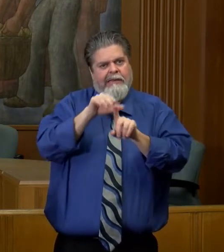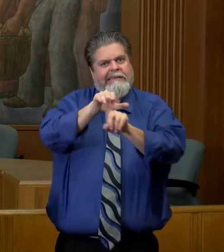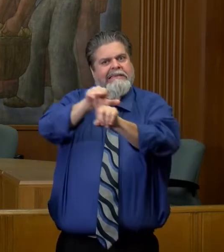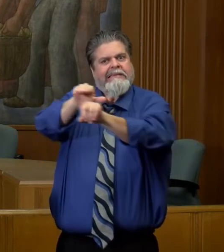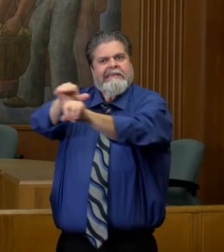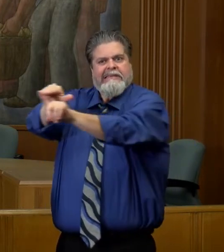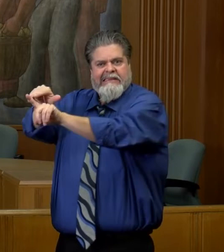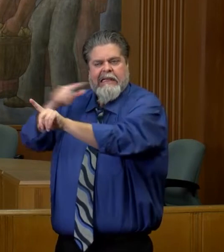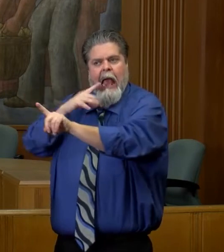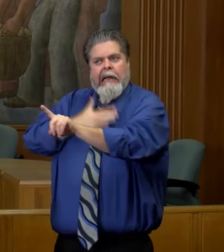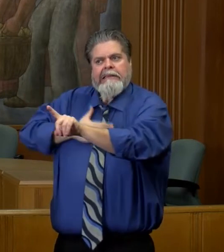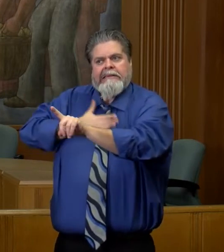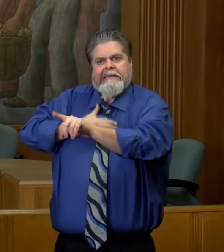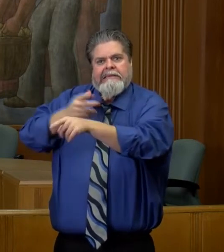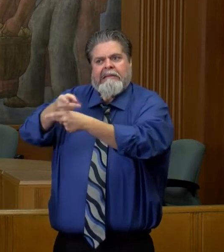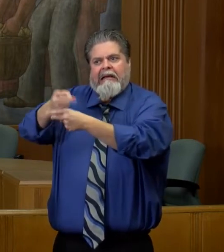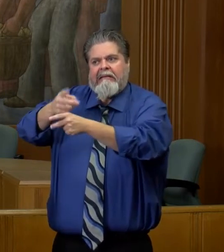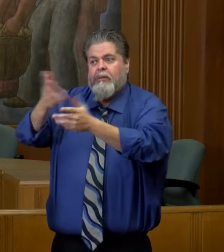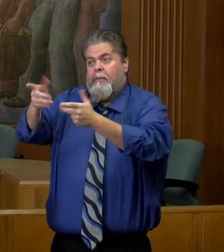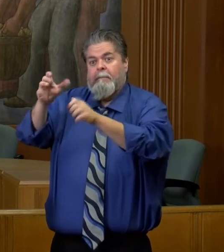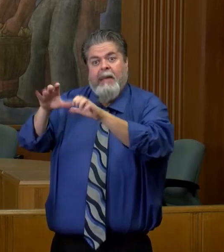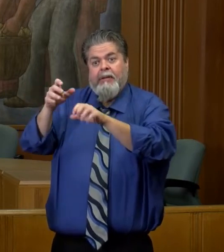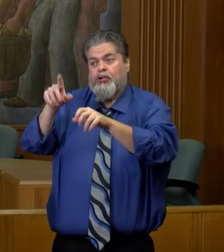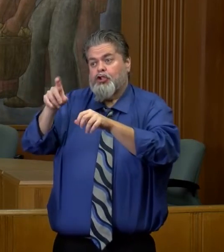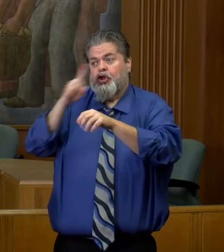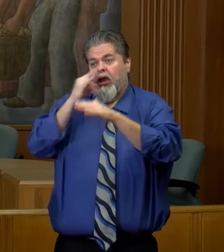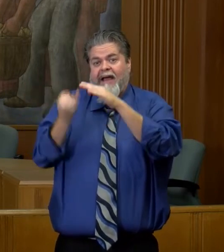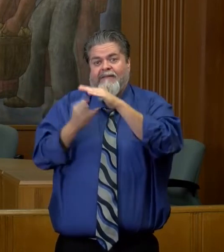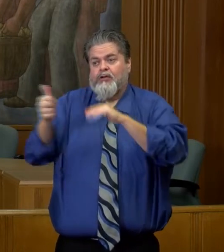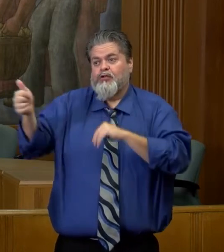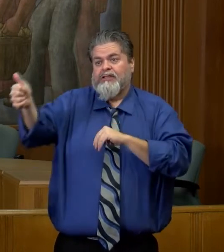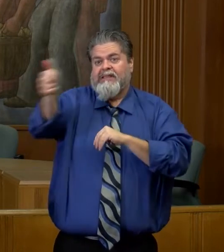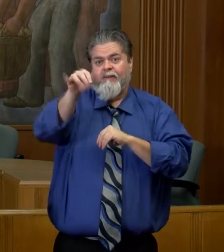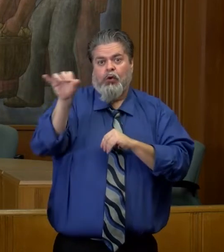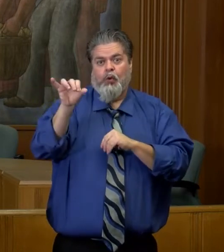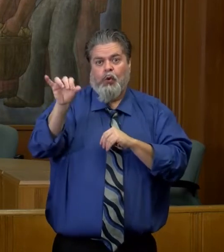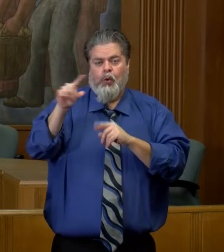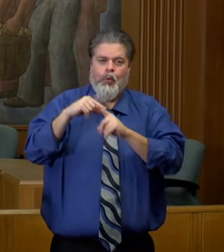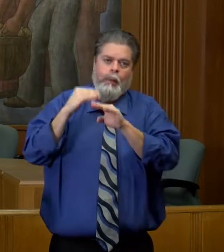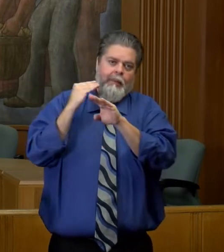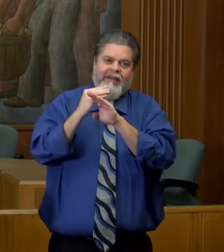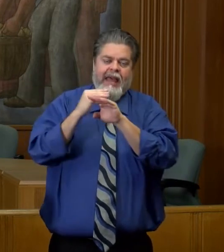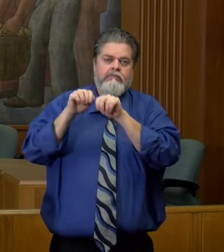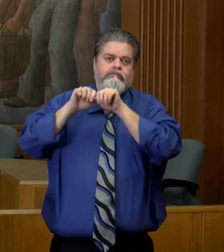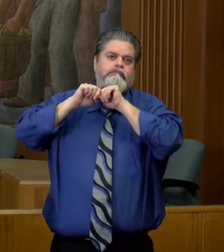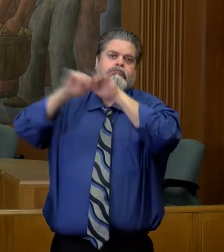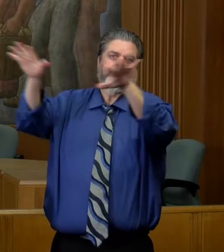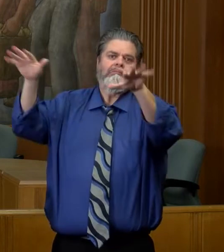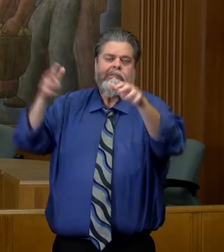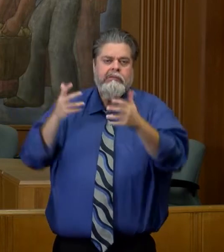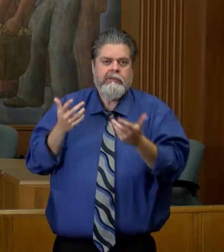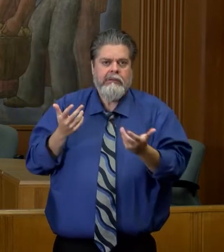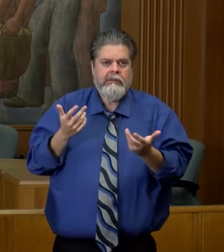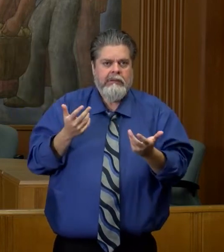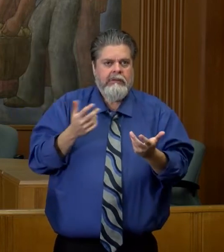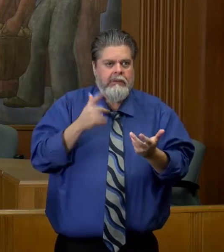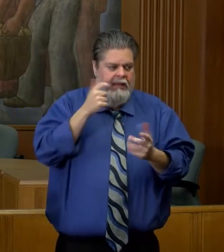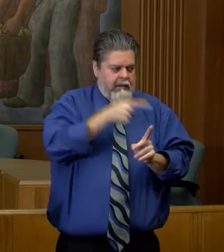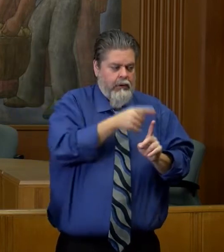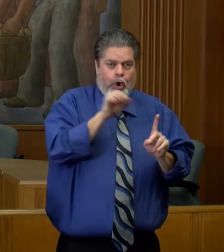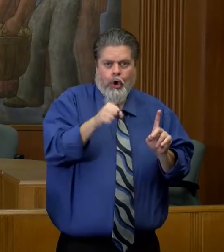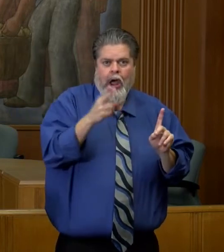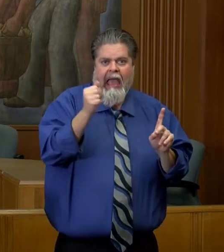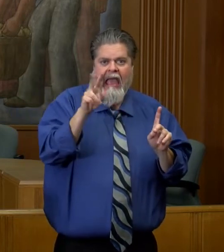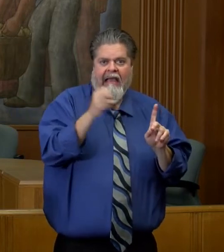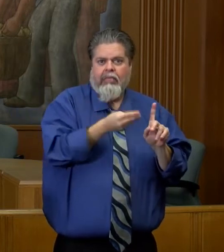know that they've been exposed and that they need to isolate and tell, you know, to try to get a jump on that process. And so we're trying to do